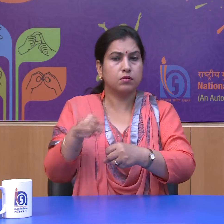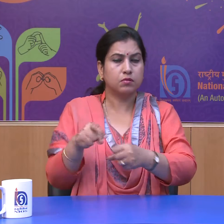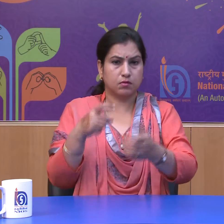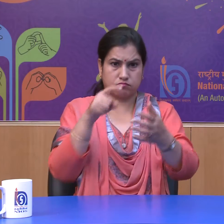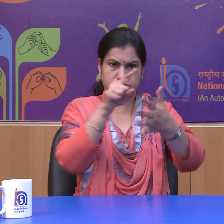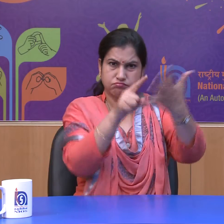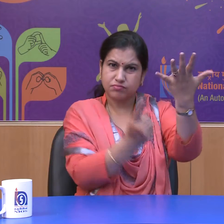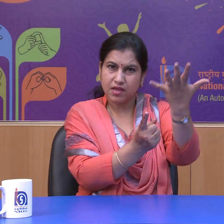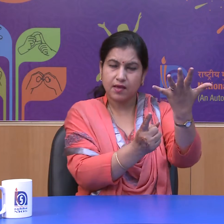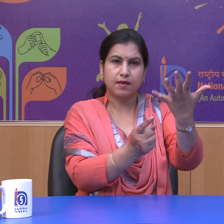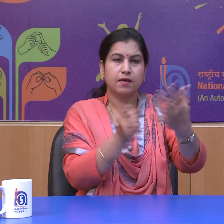rights from any person.